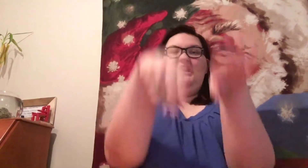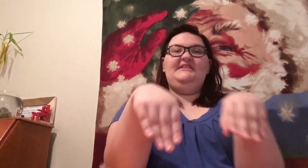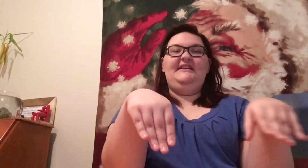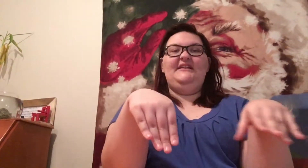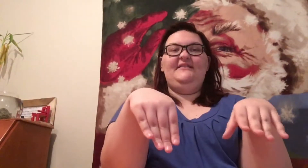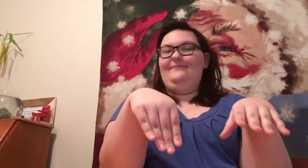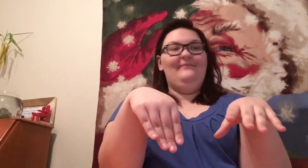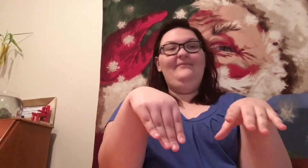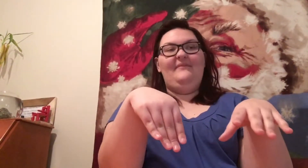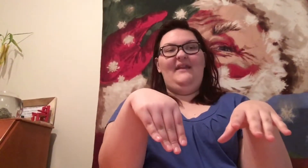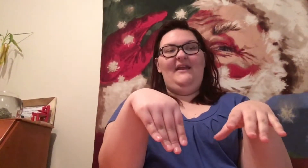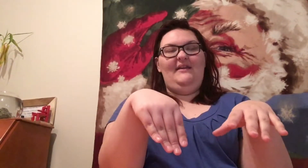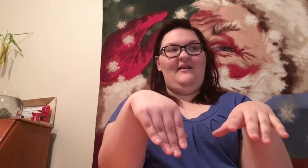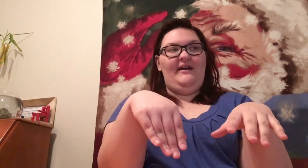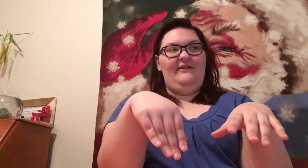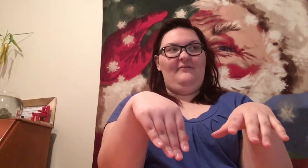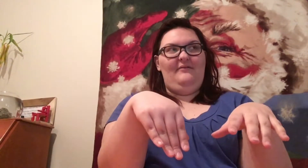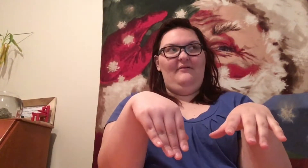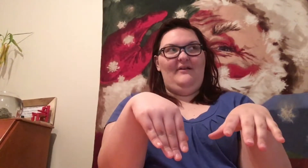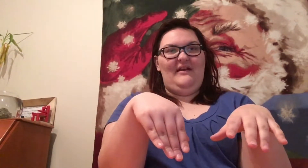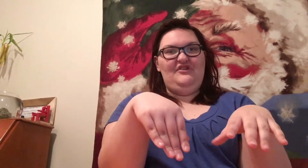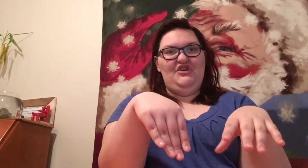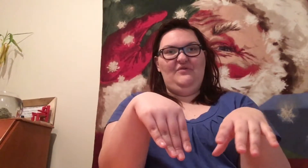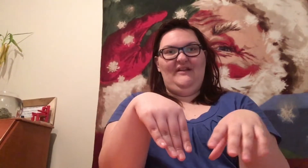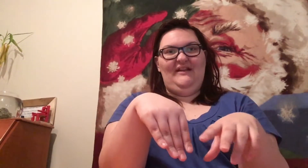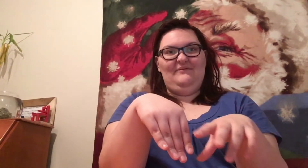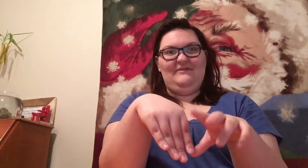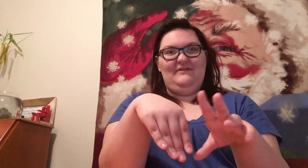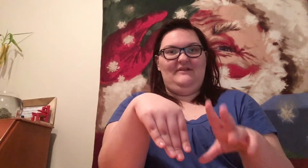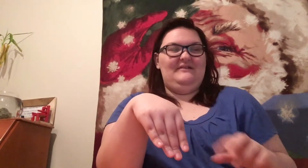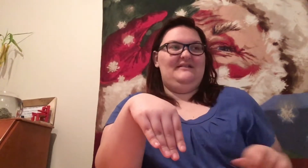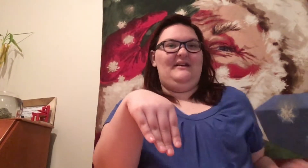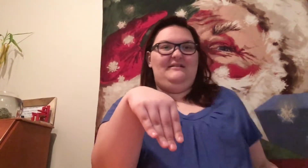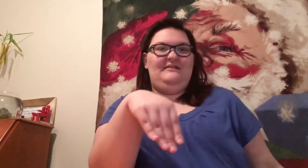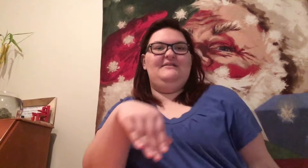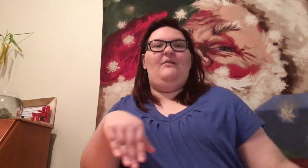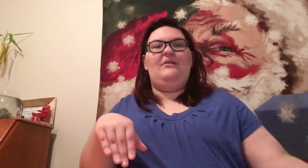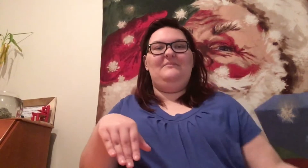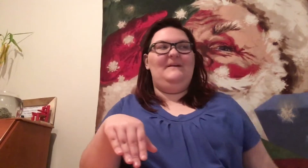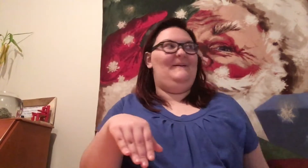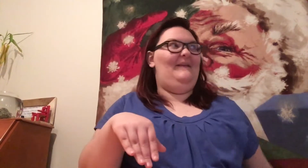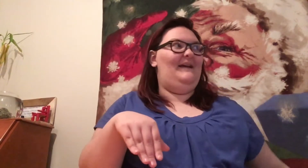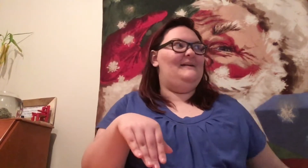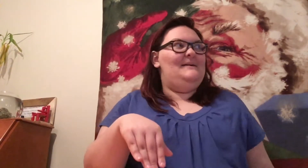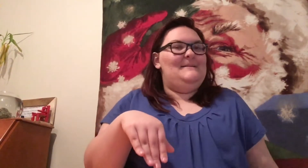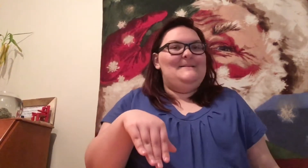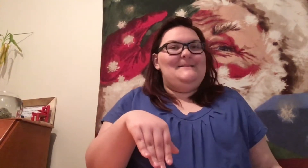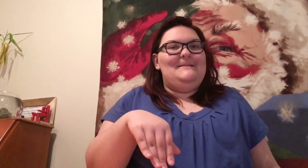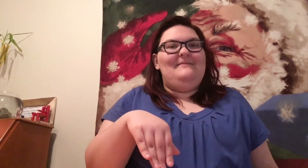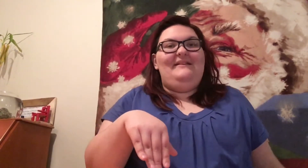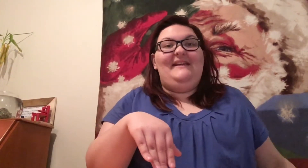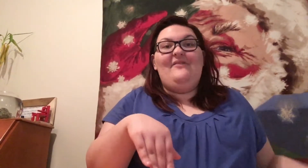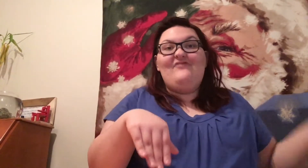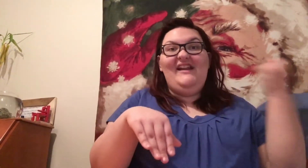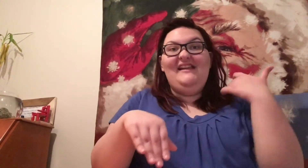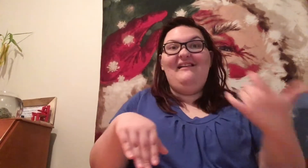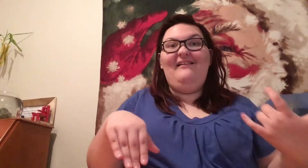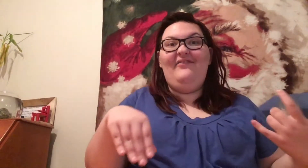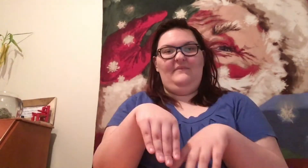Hands here. And I knew like he was going to because I saw his arm kind of like, get ready kind of thing.